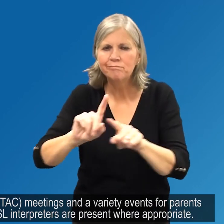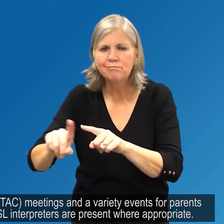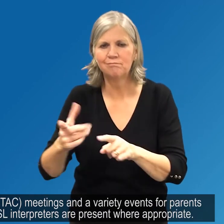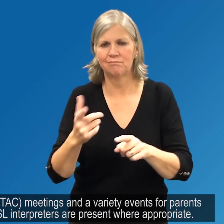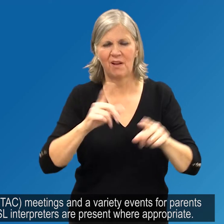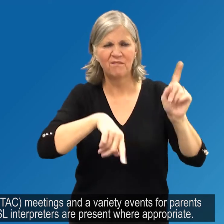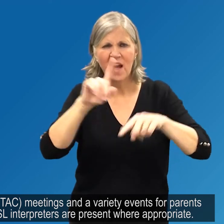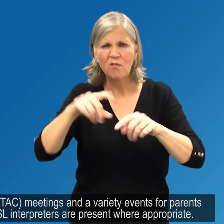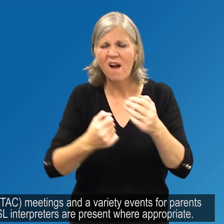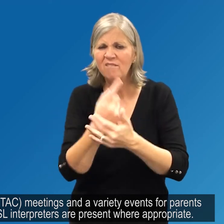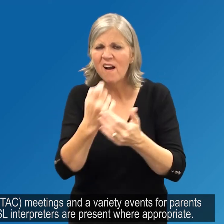present where appropriate.